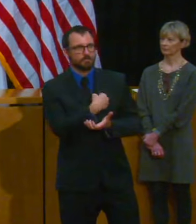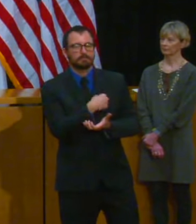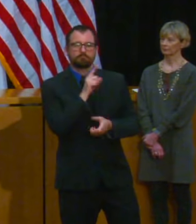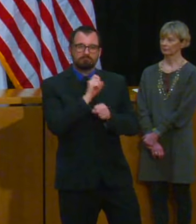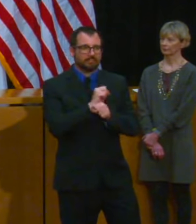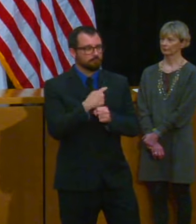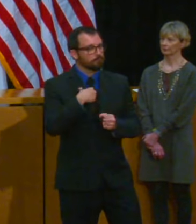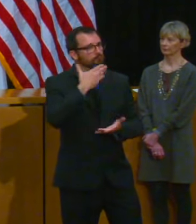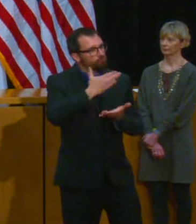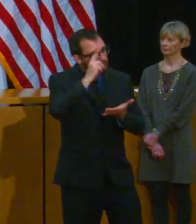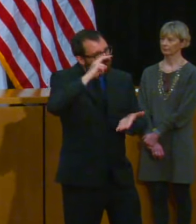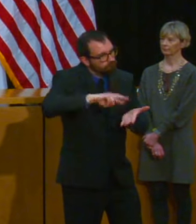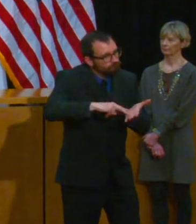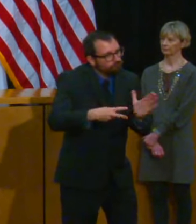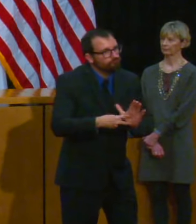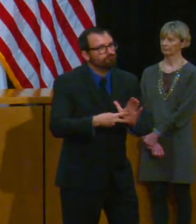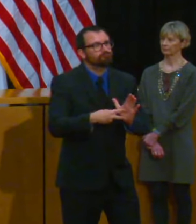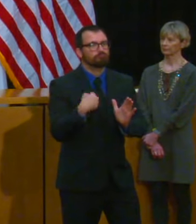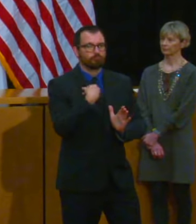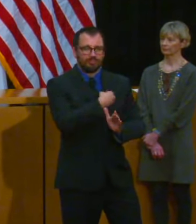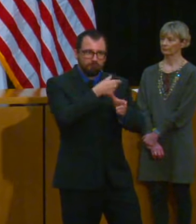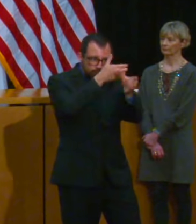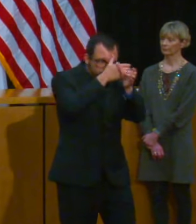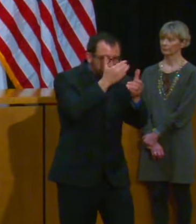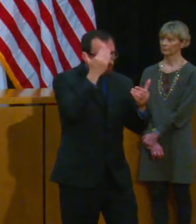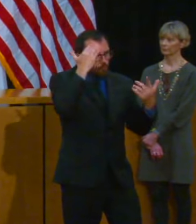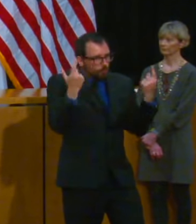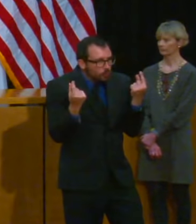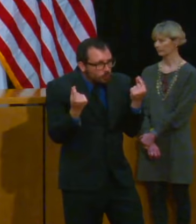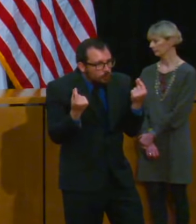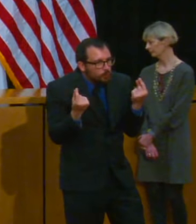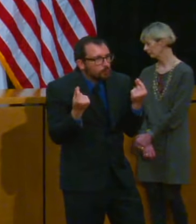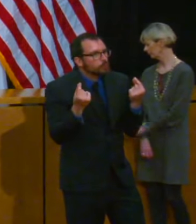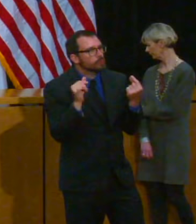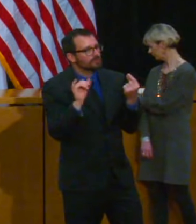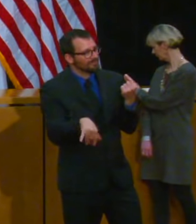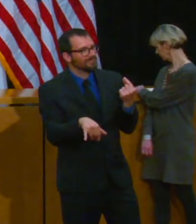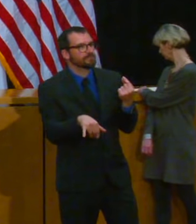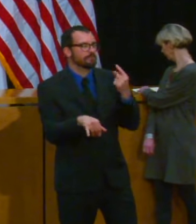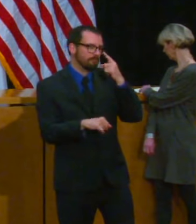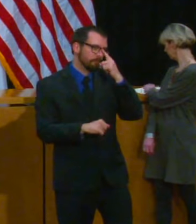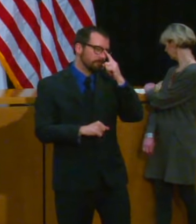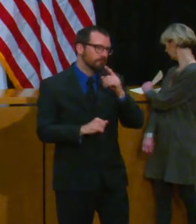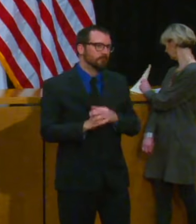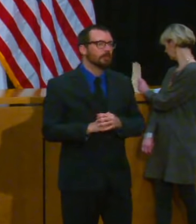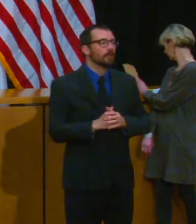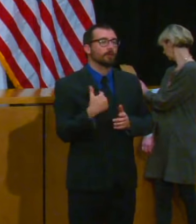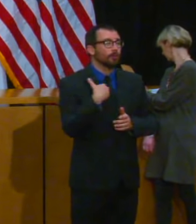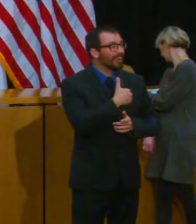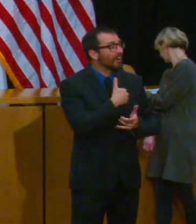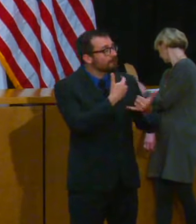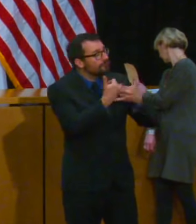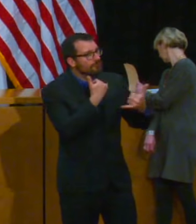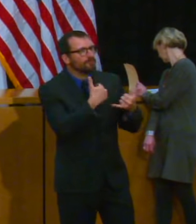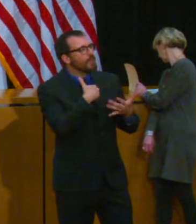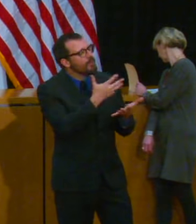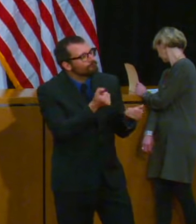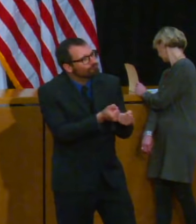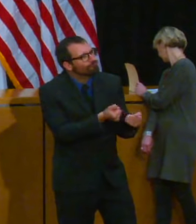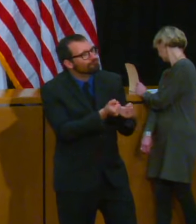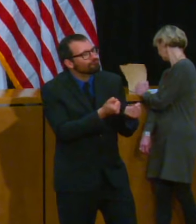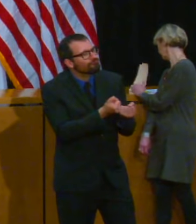way that makes people comfortable that they're not giving up some of their privacy and confidentiality